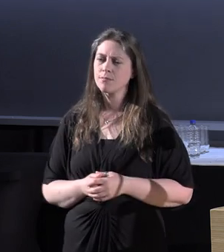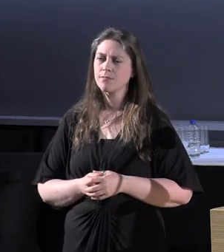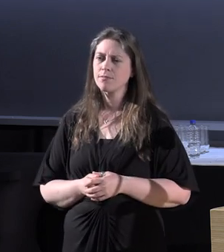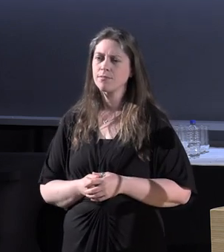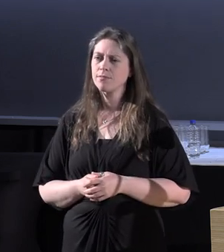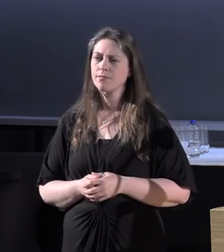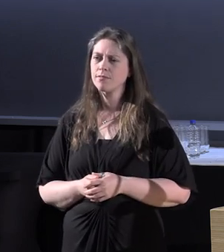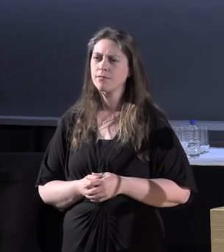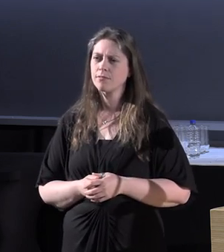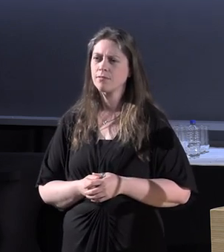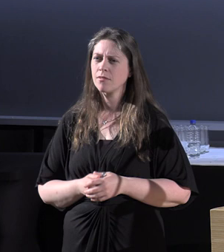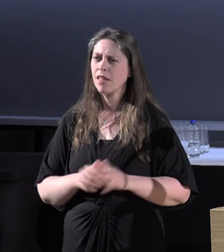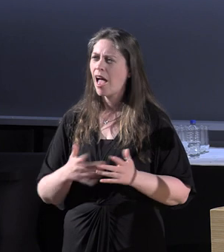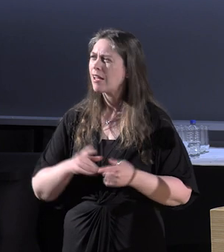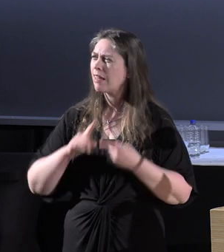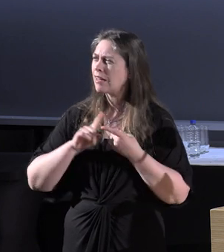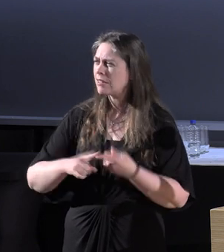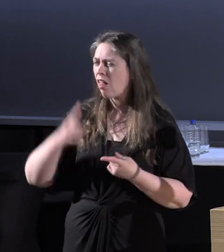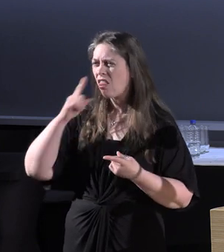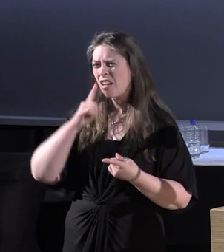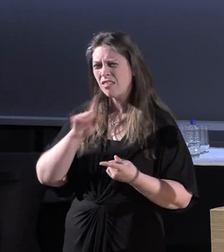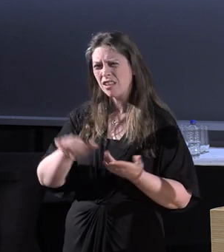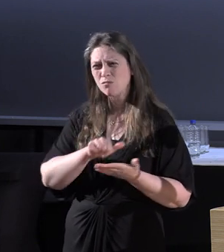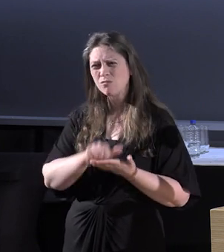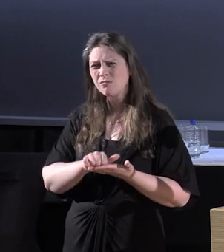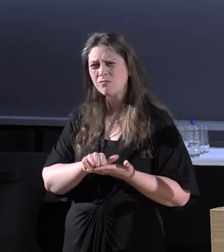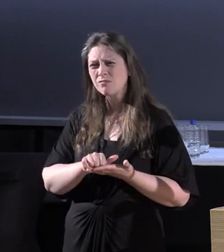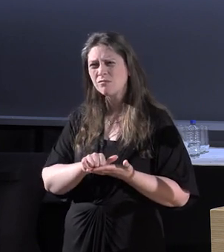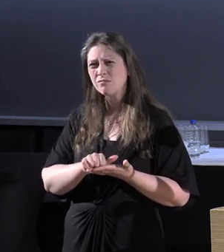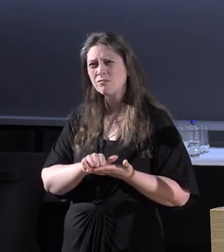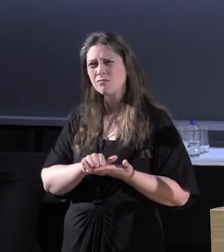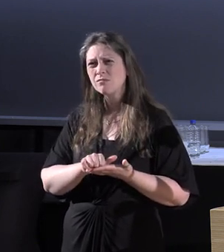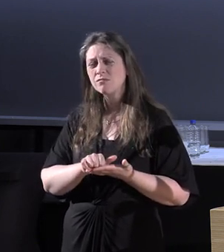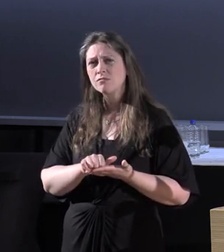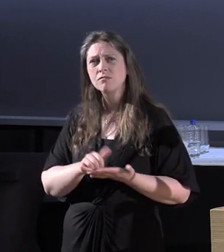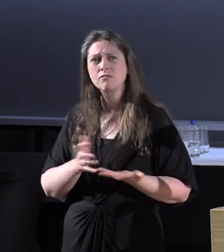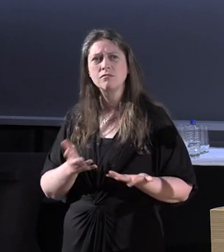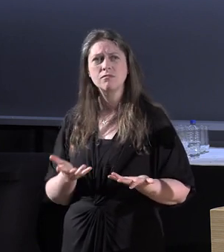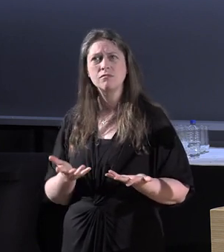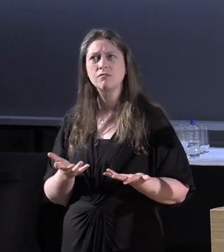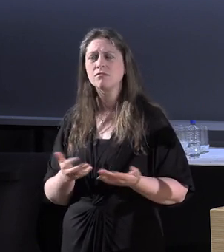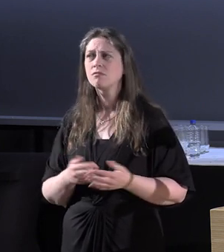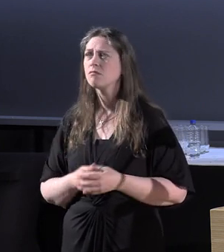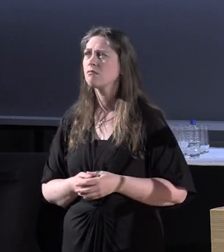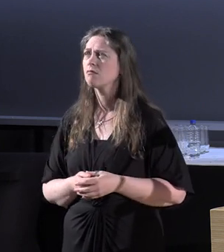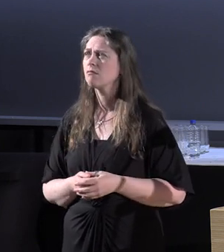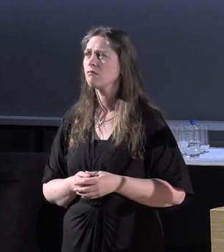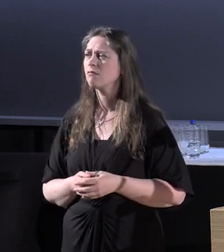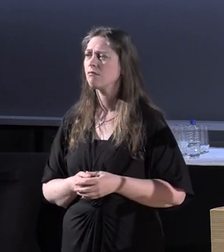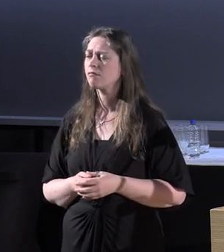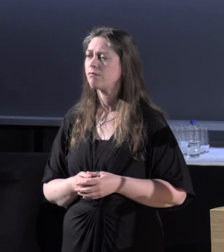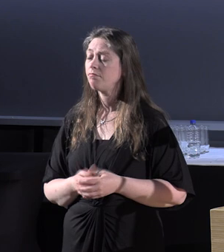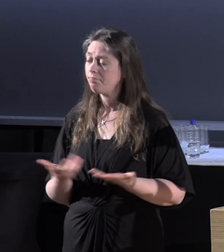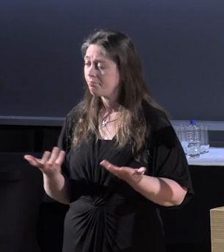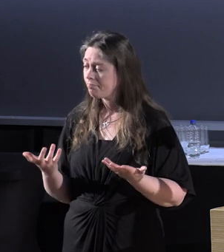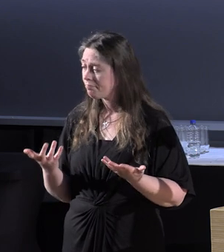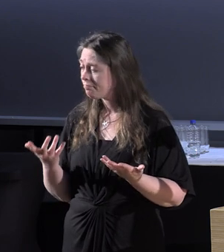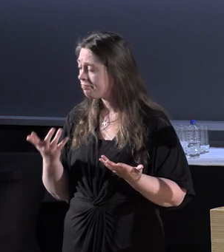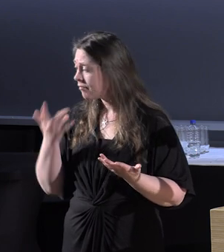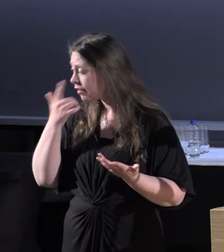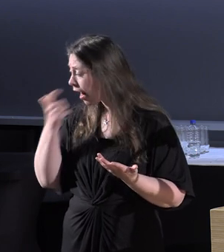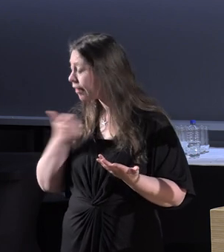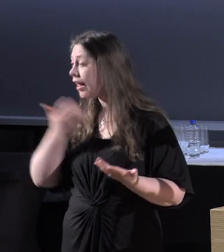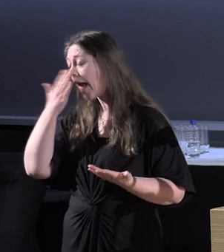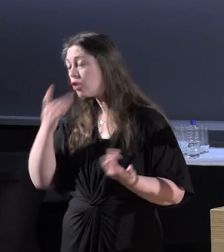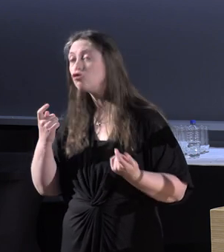How can they still think that? You know, fortunately, attitudes are changing. You know, when I first was